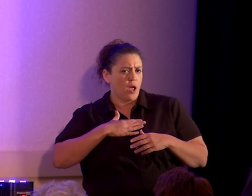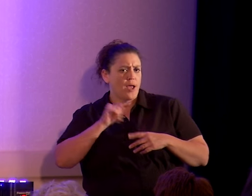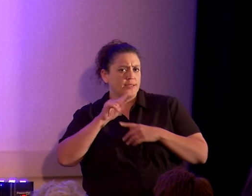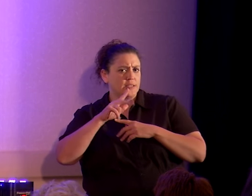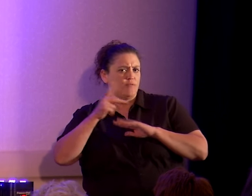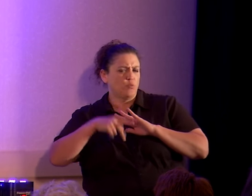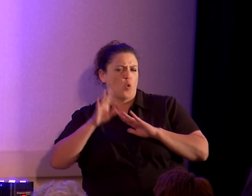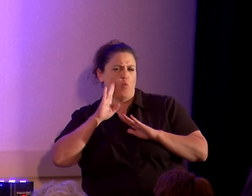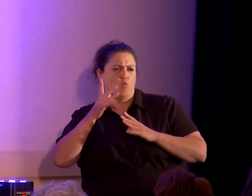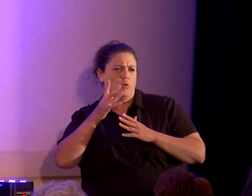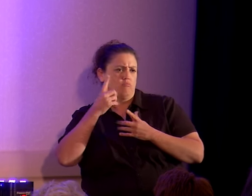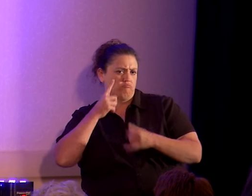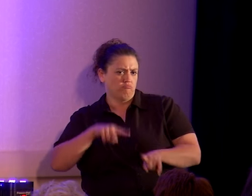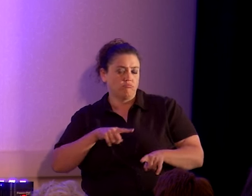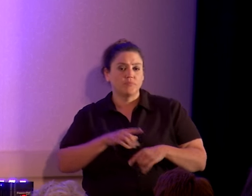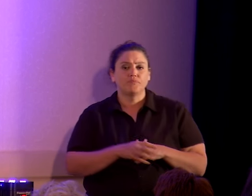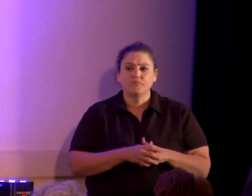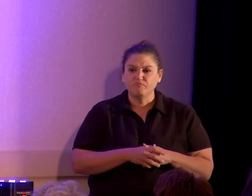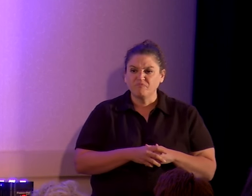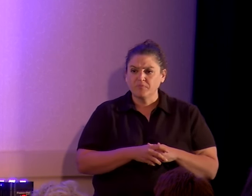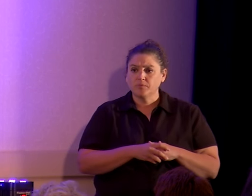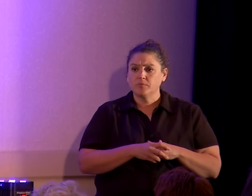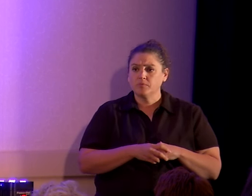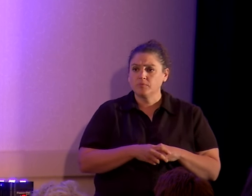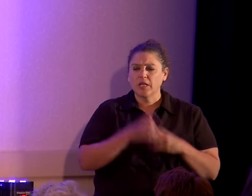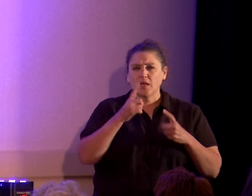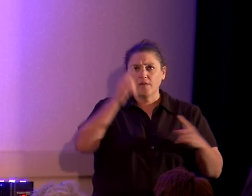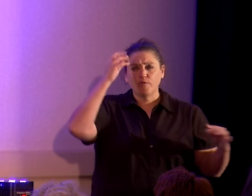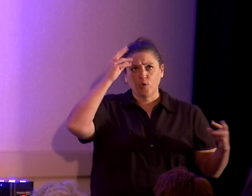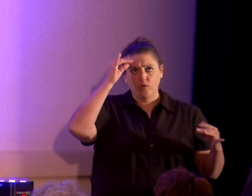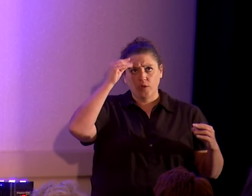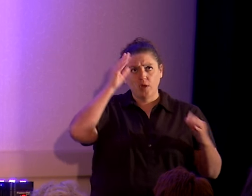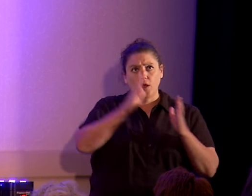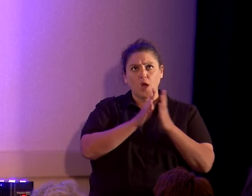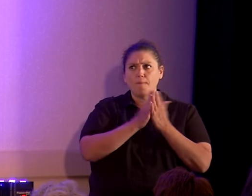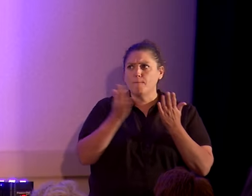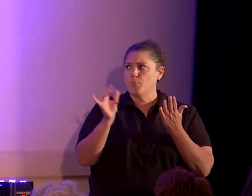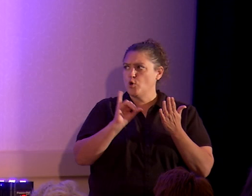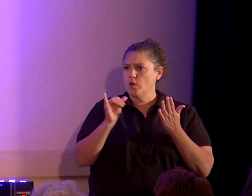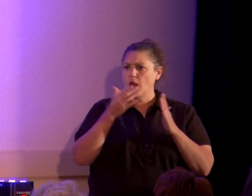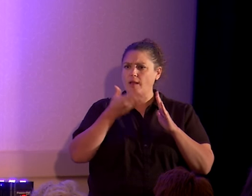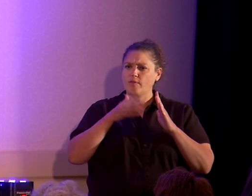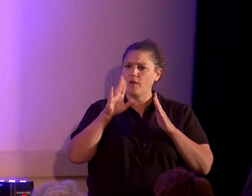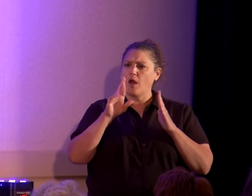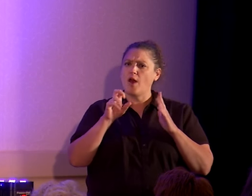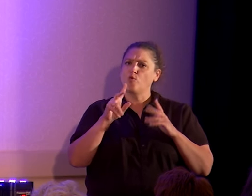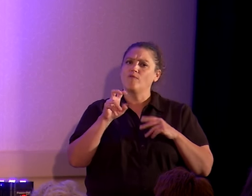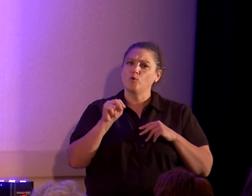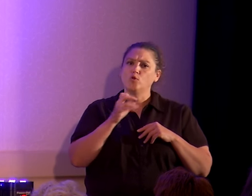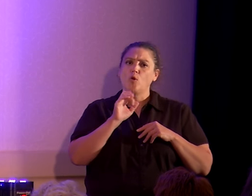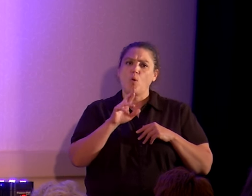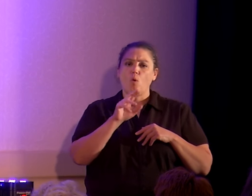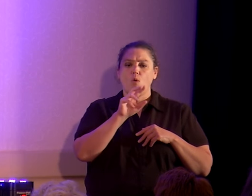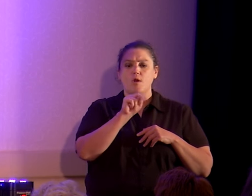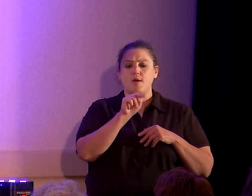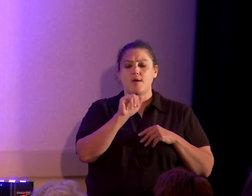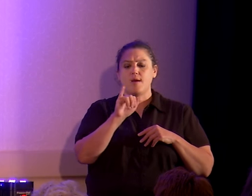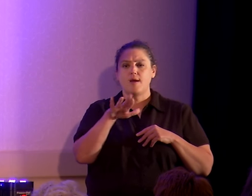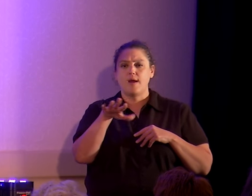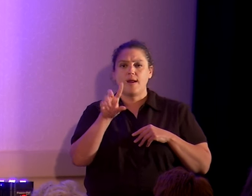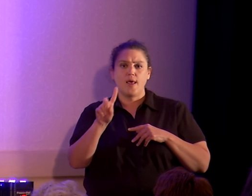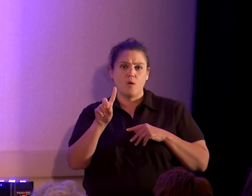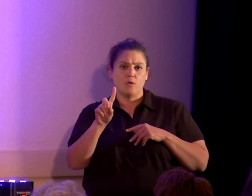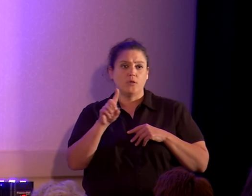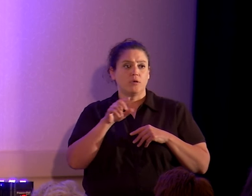snark. If you think about it, though, a book like The God Delusion or David Fitzgerald's Nailed. Those are